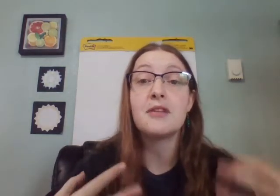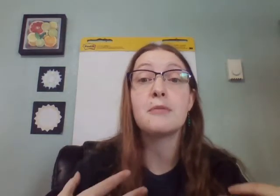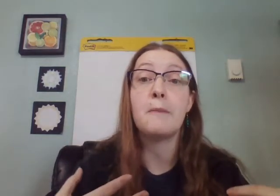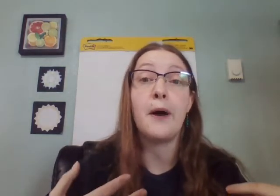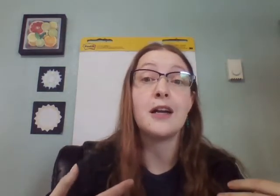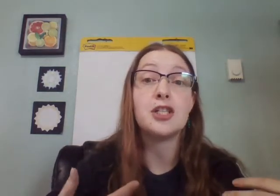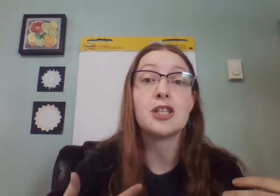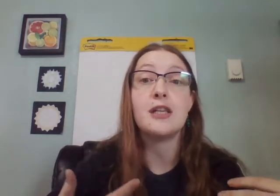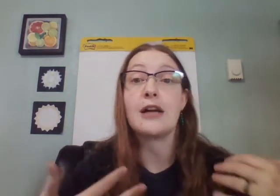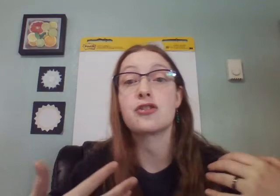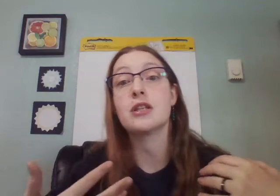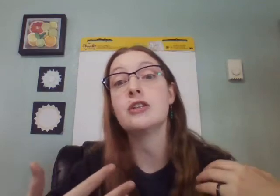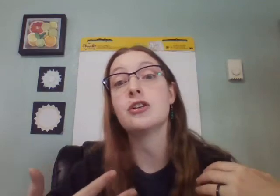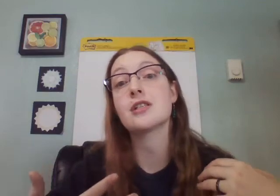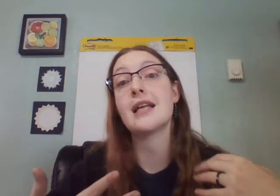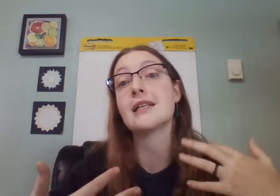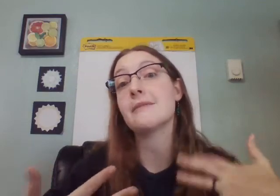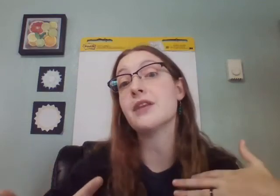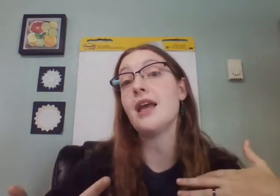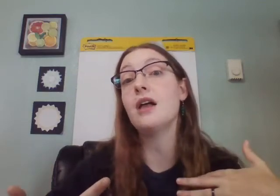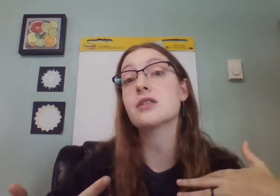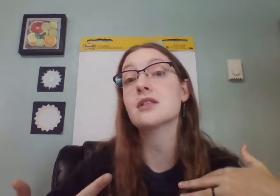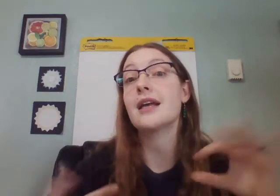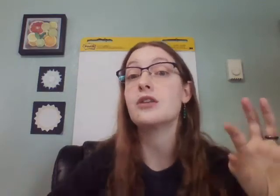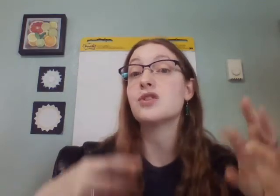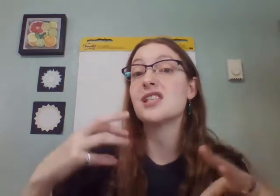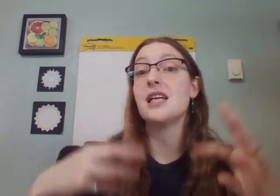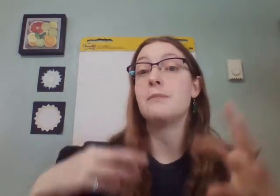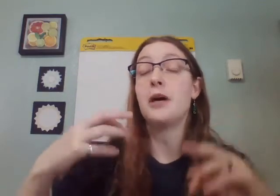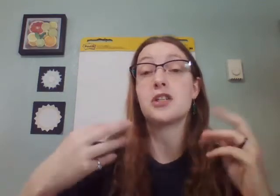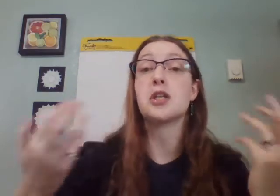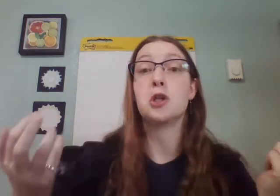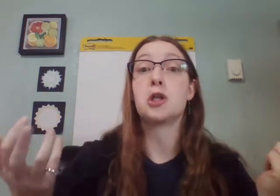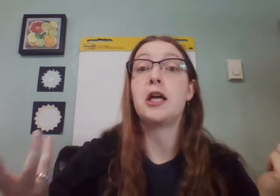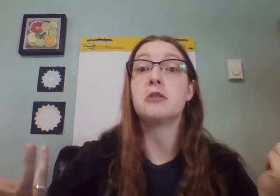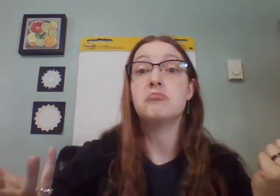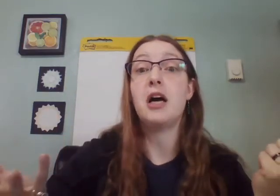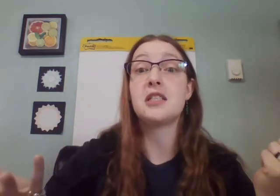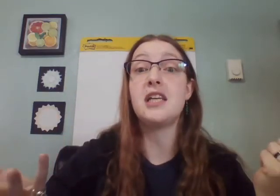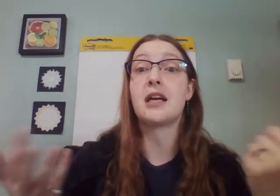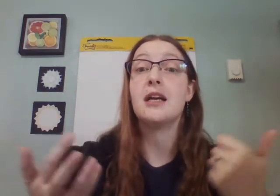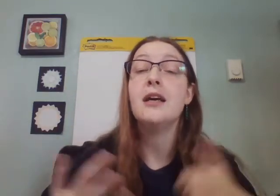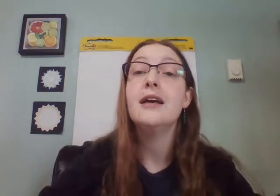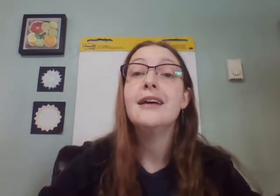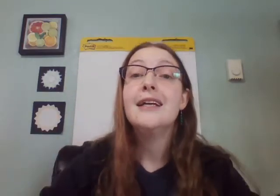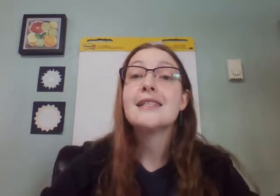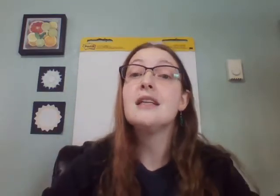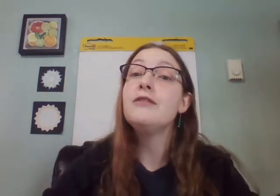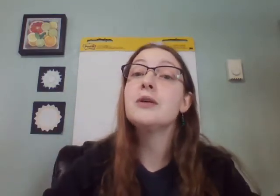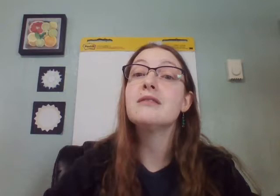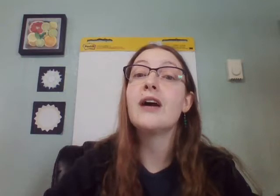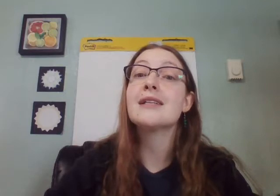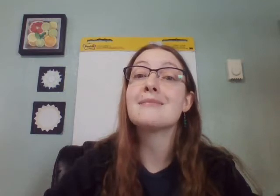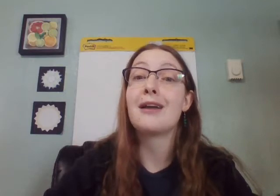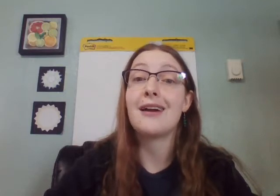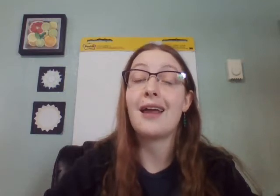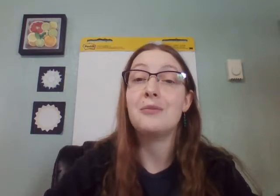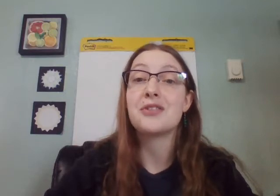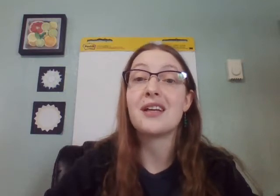of them, their body just naturally looks like something else, like those stick bugs that look like a stick. See if you can find some other animals that